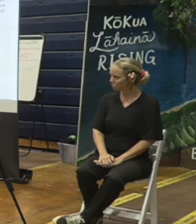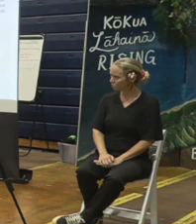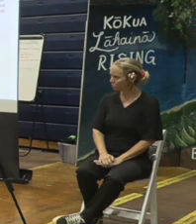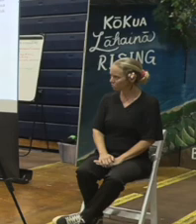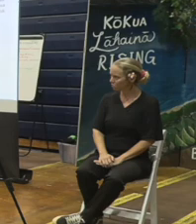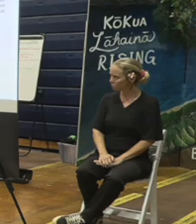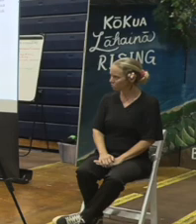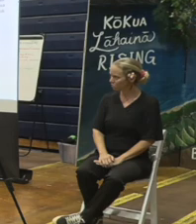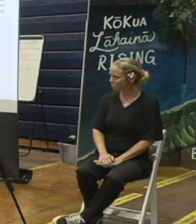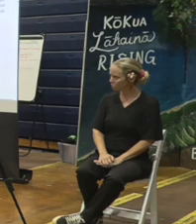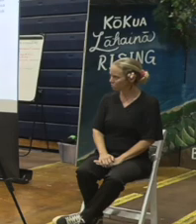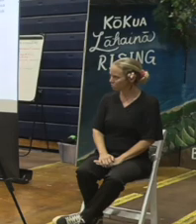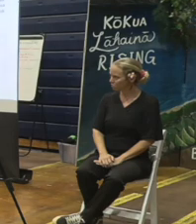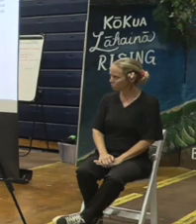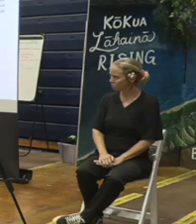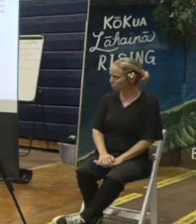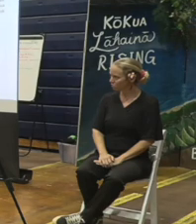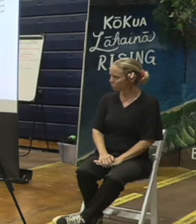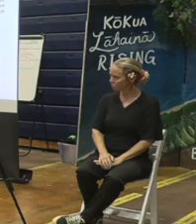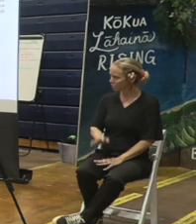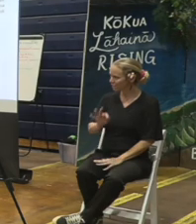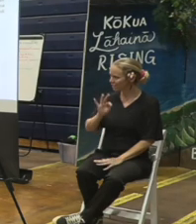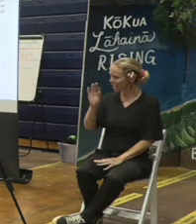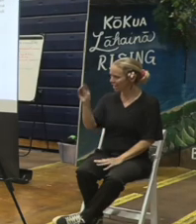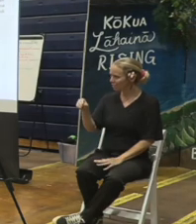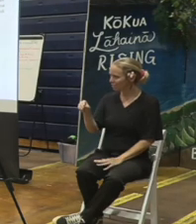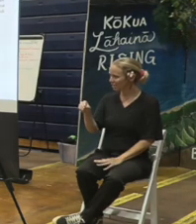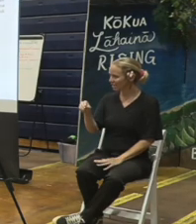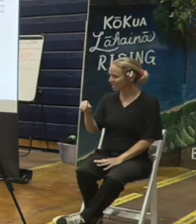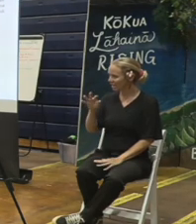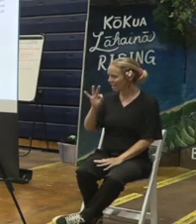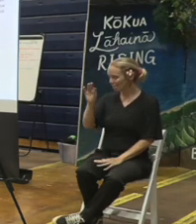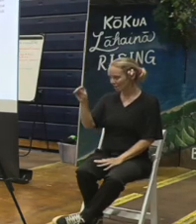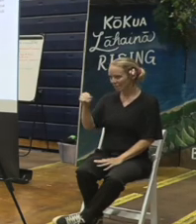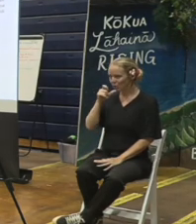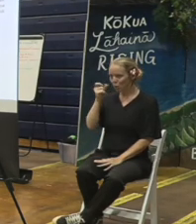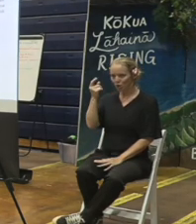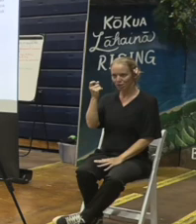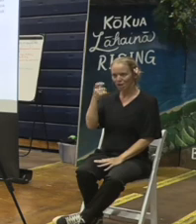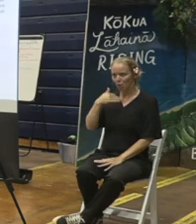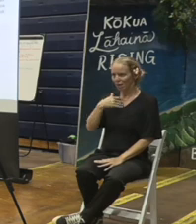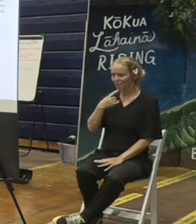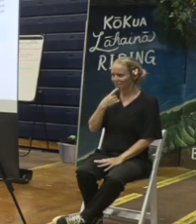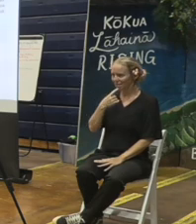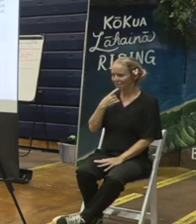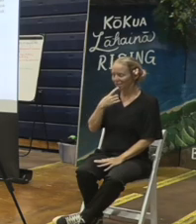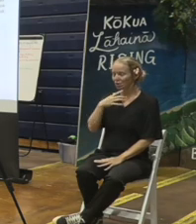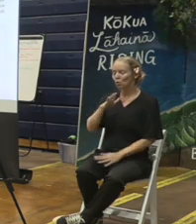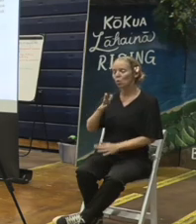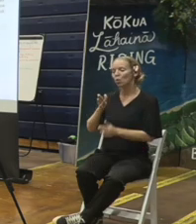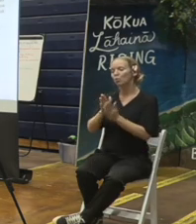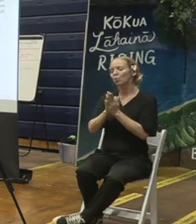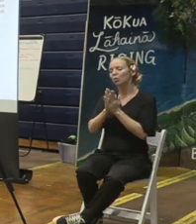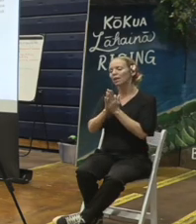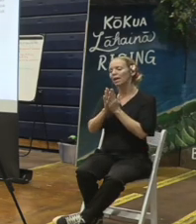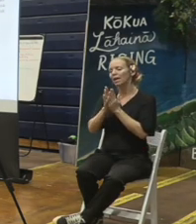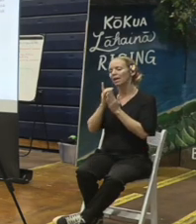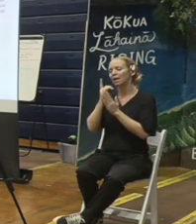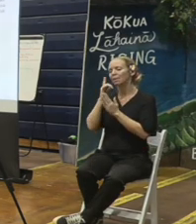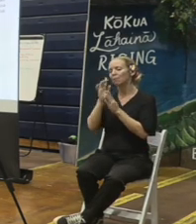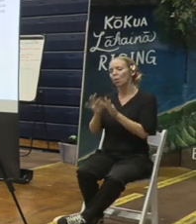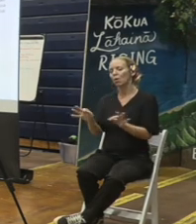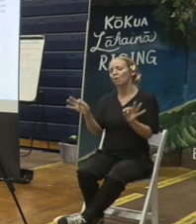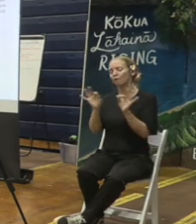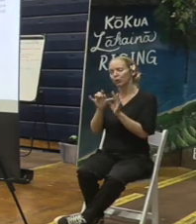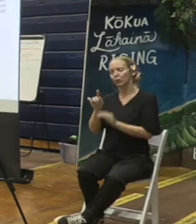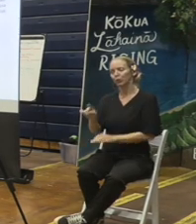now there are 90% of you in this room who don't understand a single word I just said. So this pule is going to be very, very important